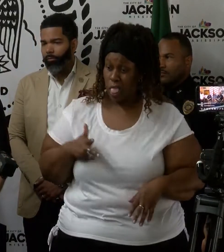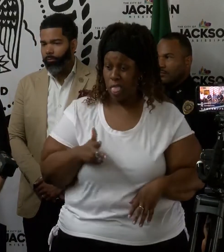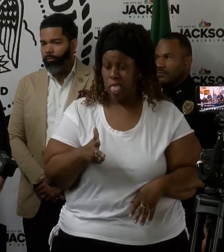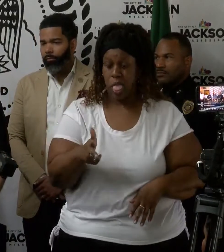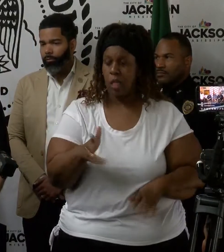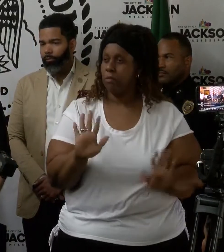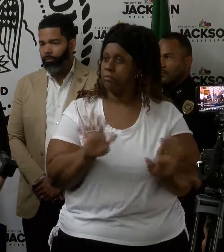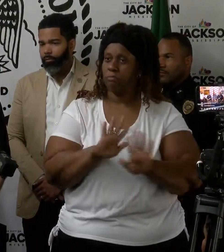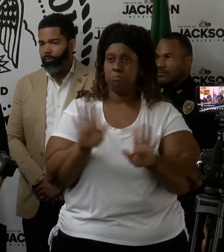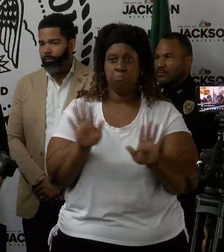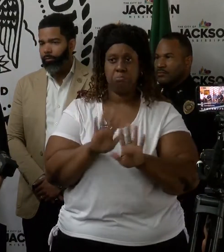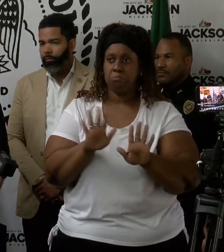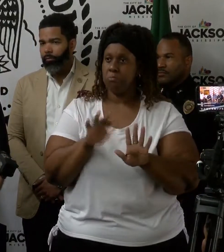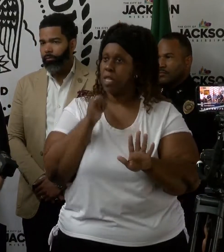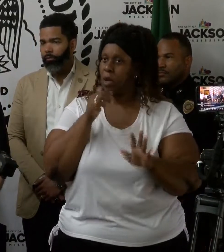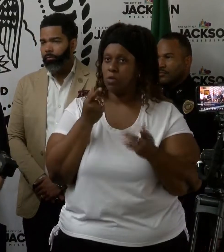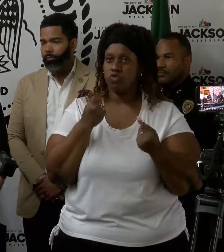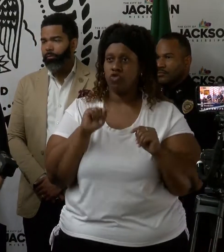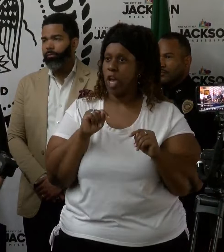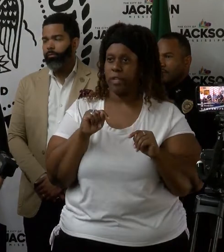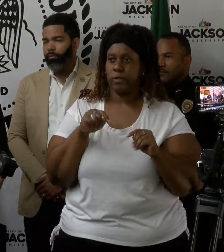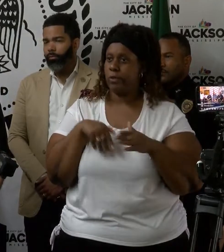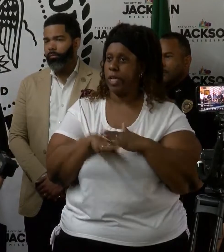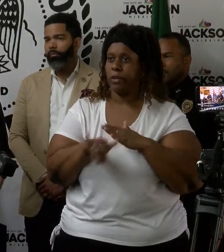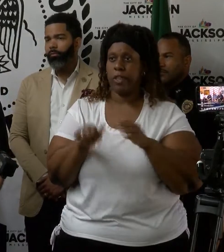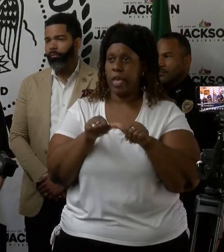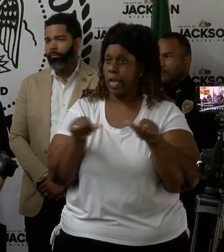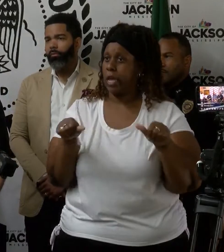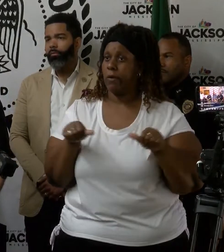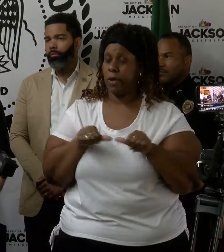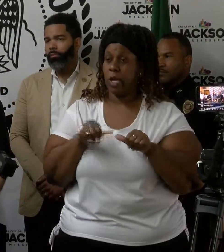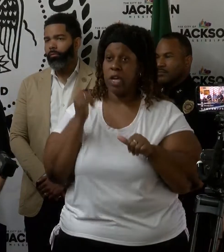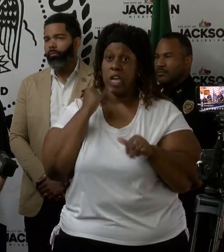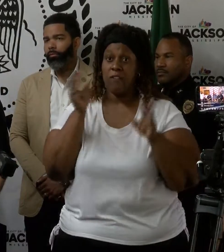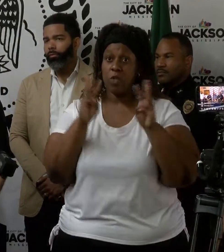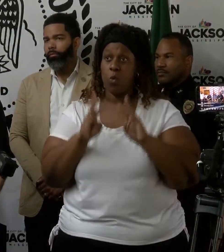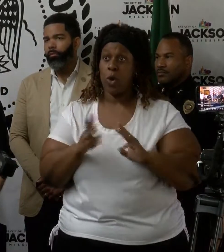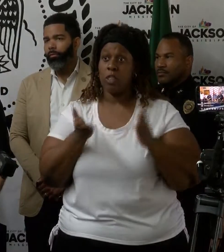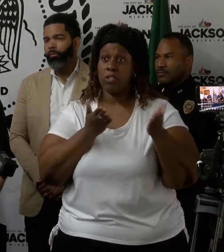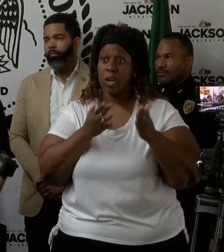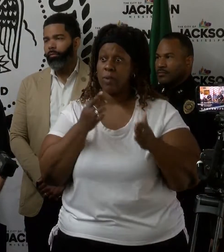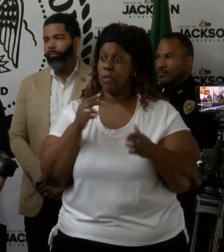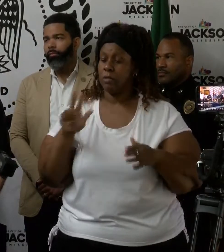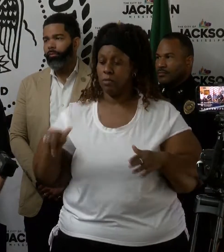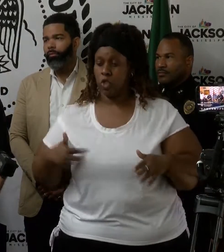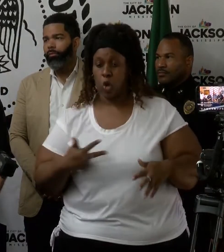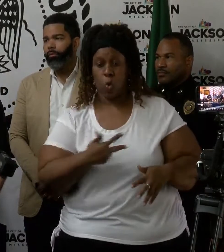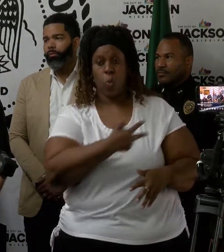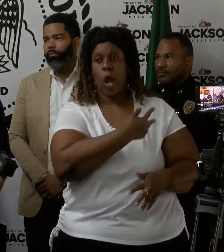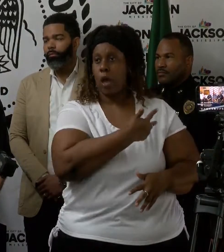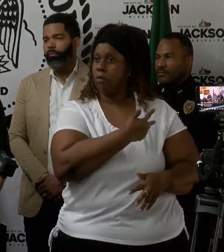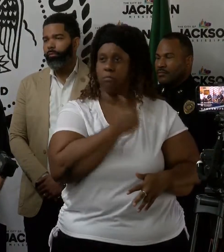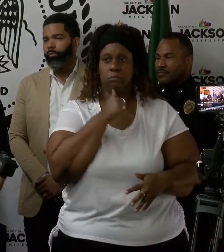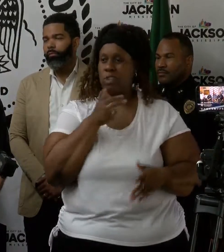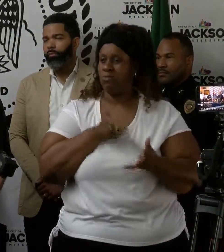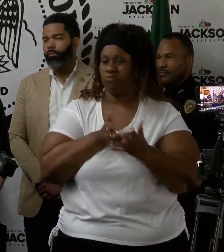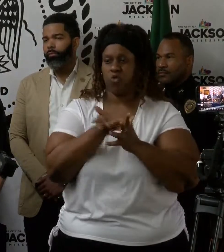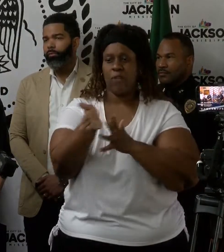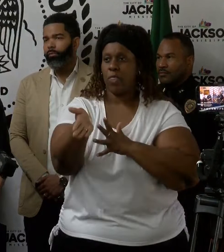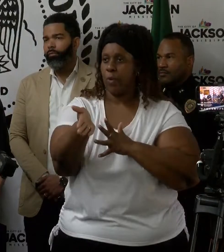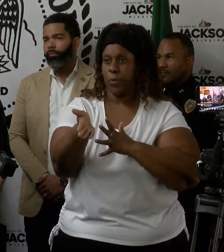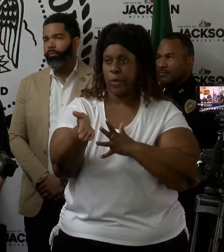said, don't do tourist type stuff into there. And like the weather service always says, turn around, don't drown. Make sure to,